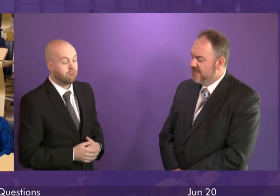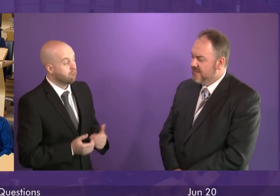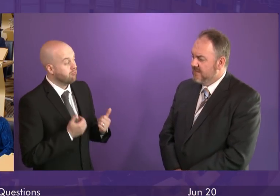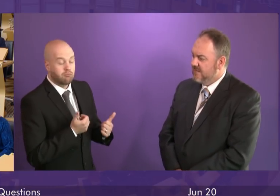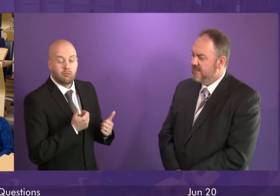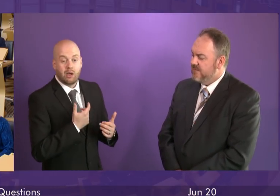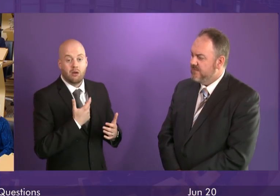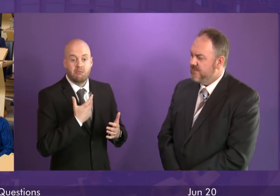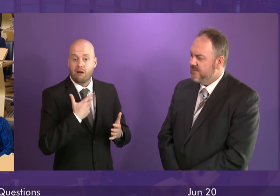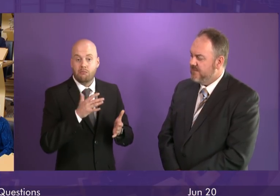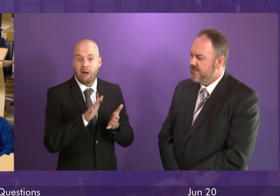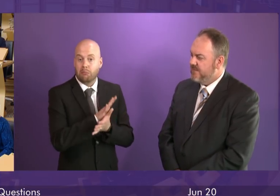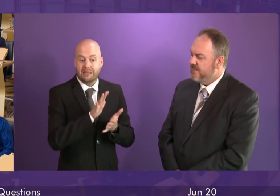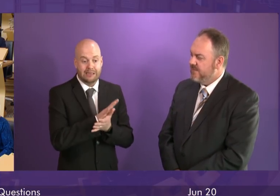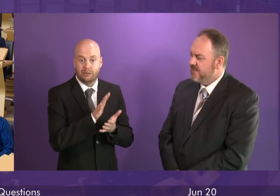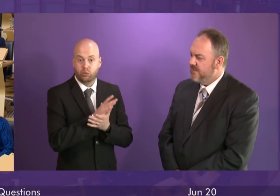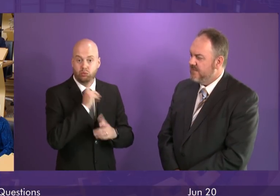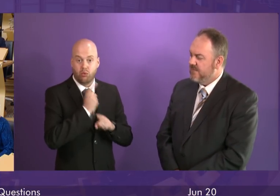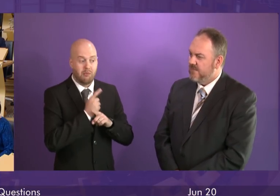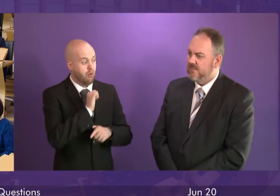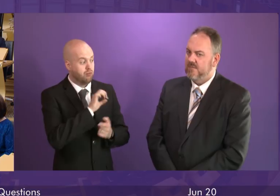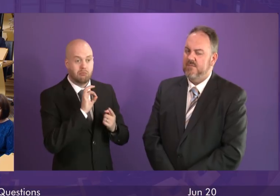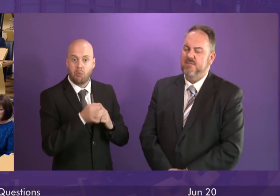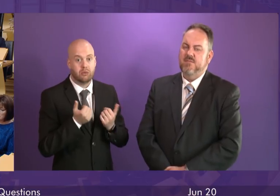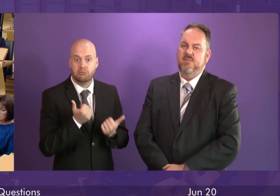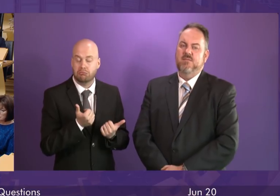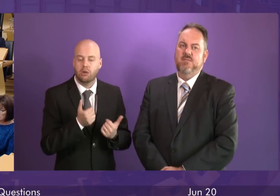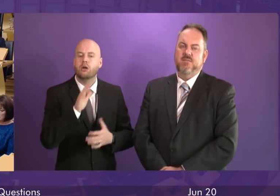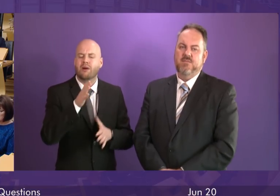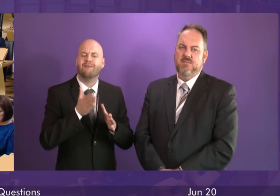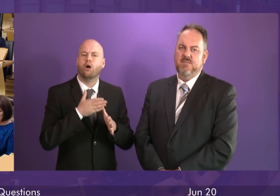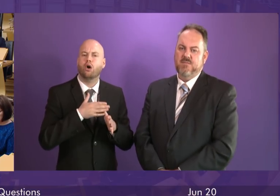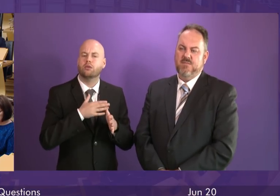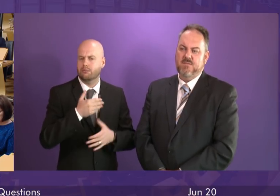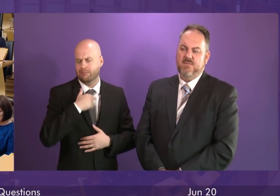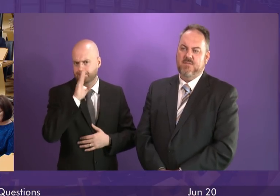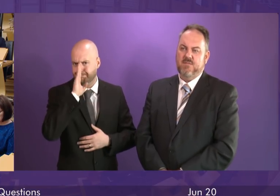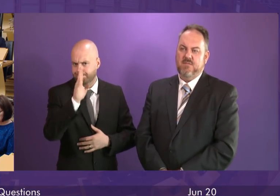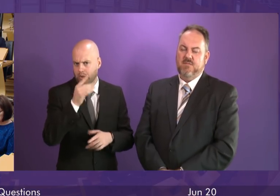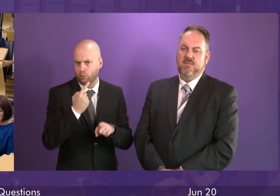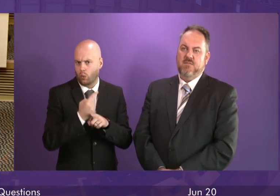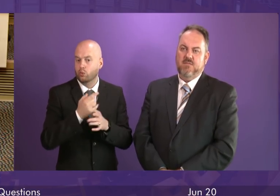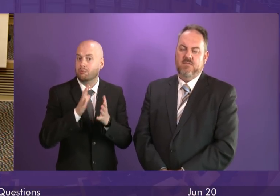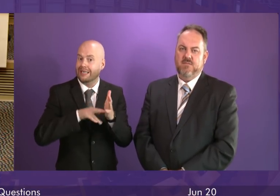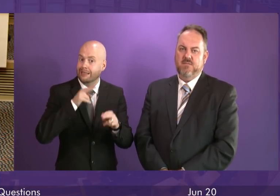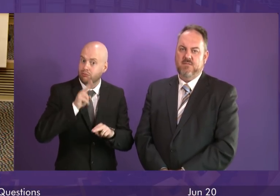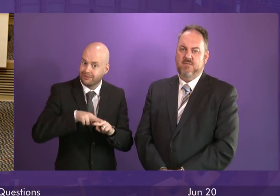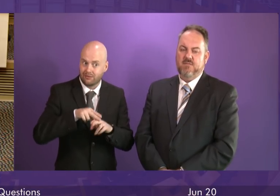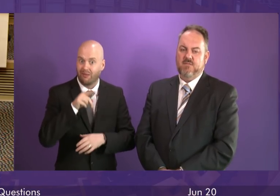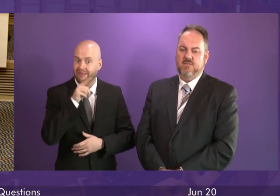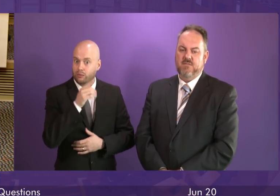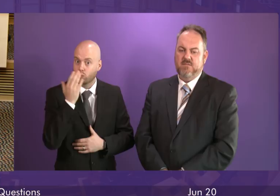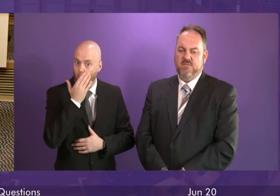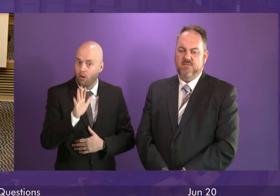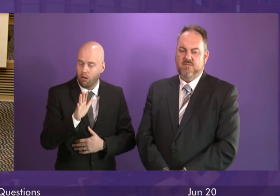more than happy to address that point specifically. Let me say first of all and say this very directly to parents at the school that their concerns